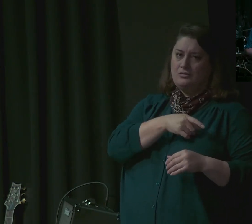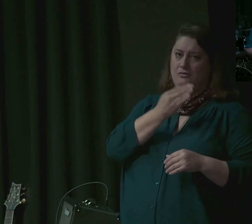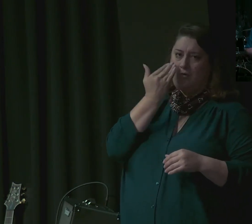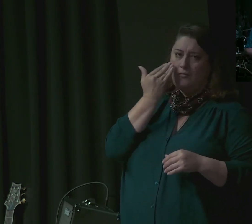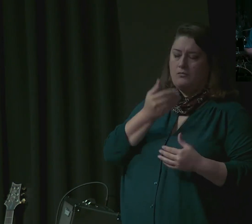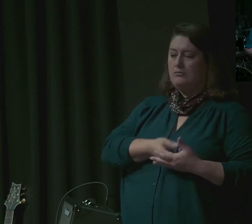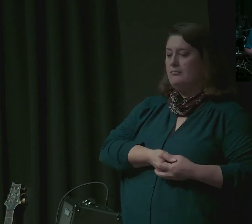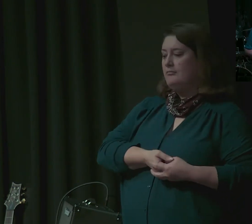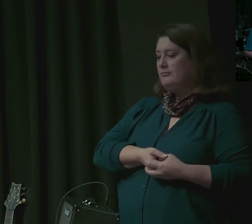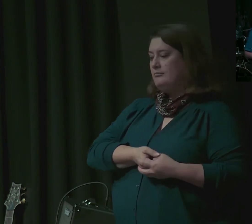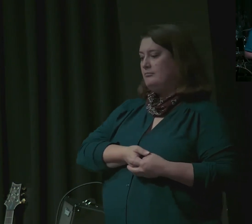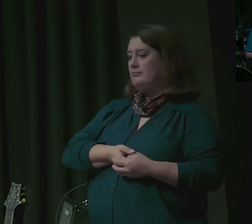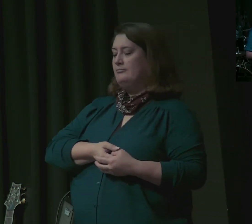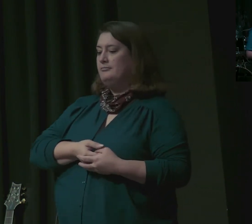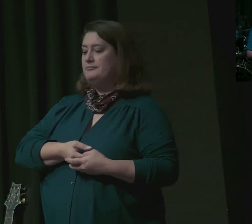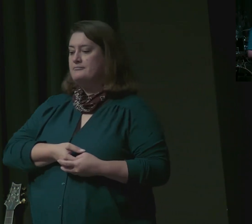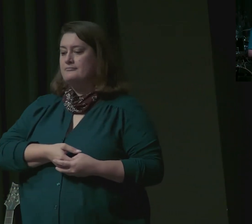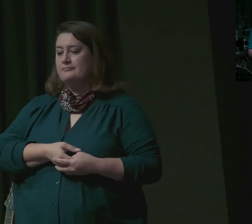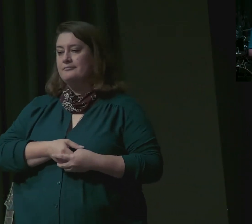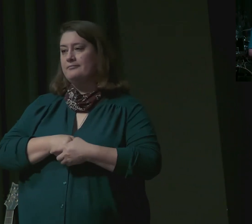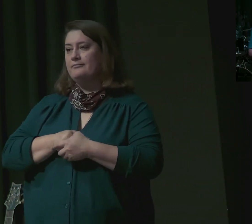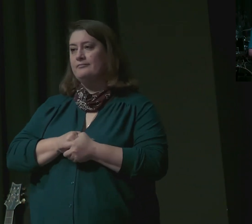because they didn't know what he knew.